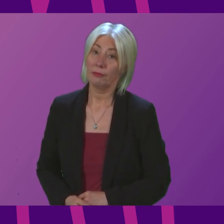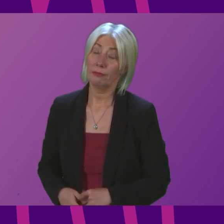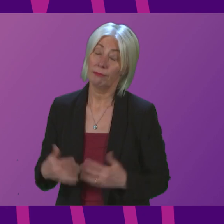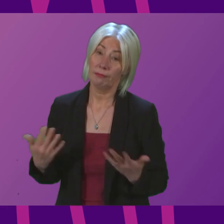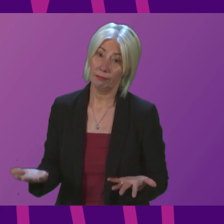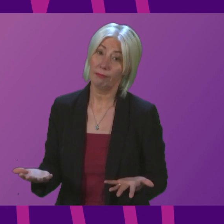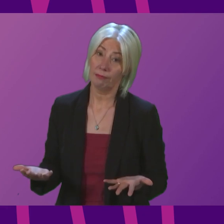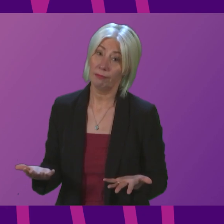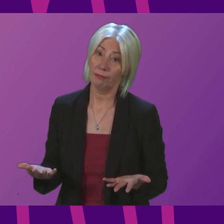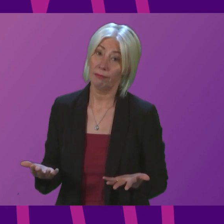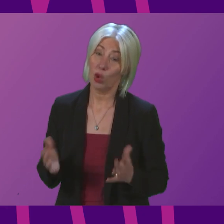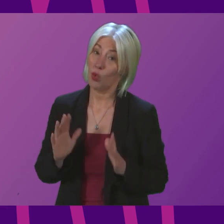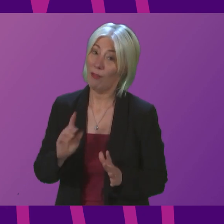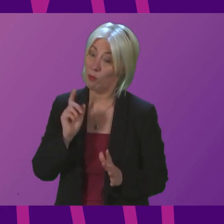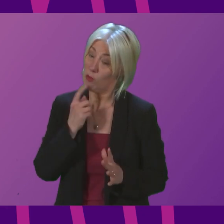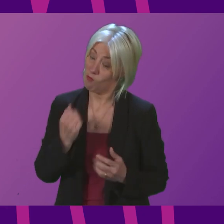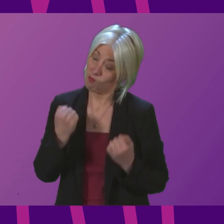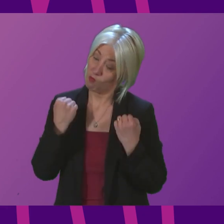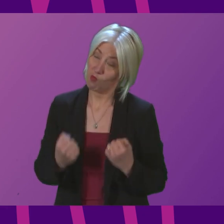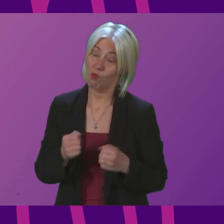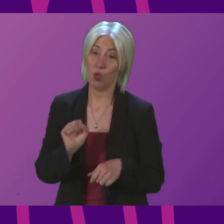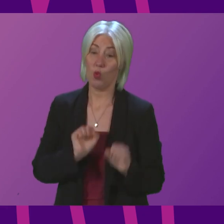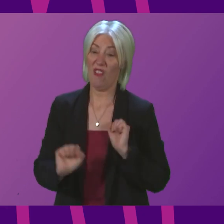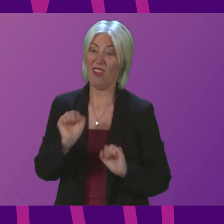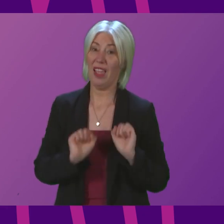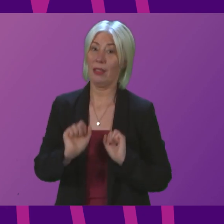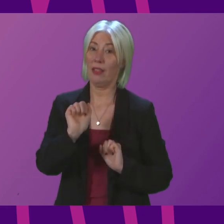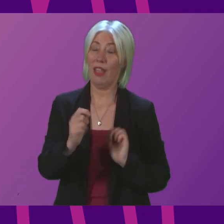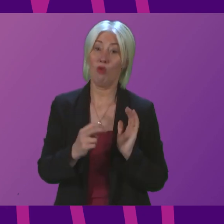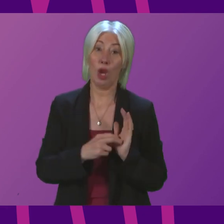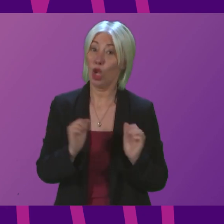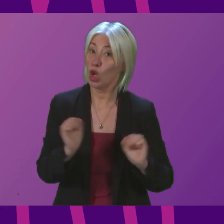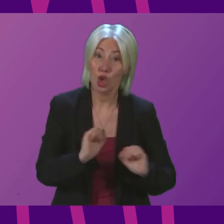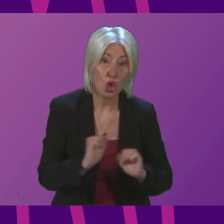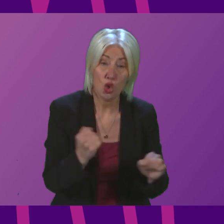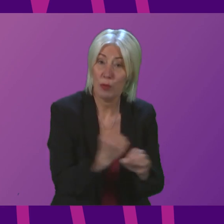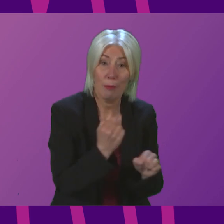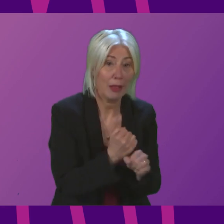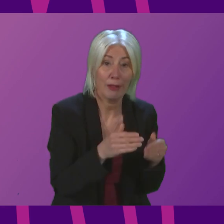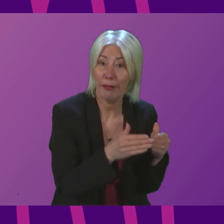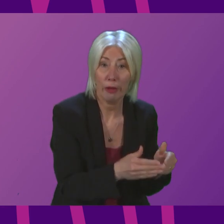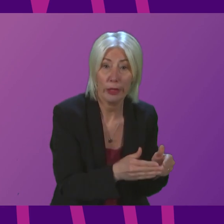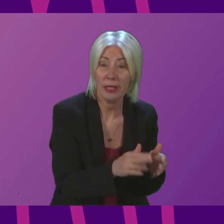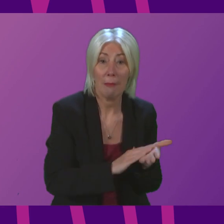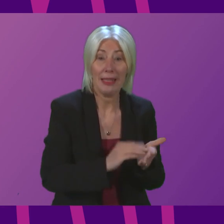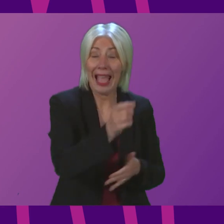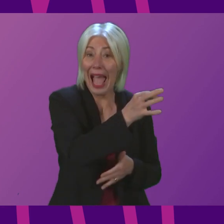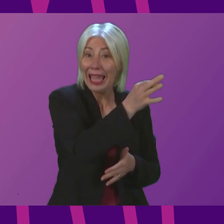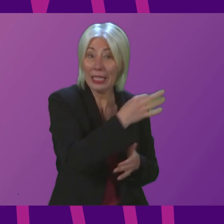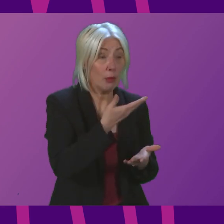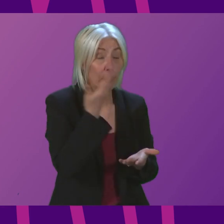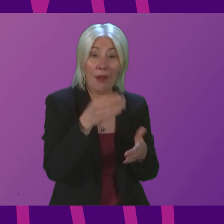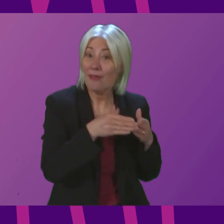you have to be pretty determined to defend a record that hasn't built these ferries, that has left islanders without the ferries.